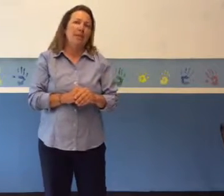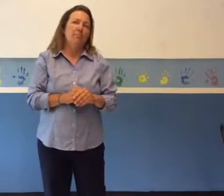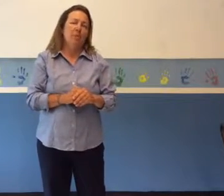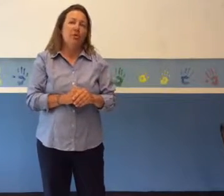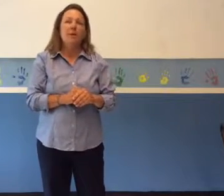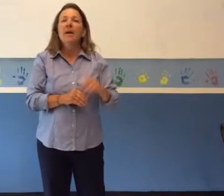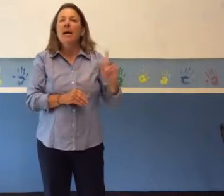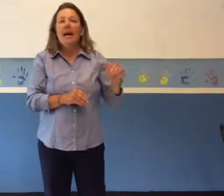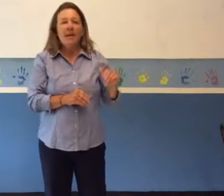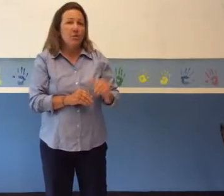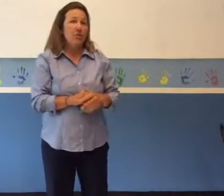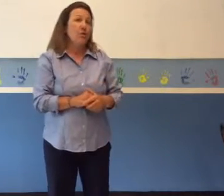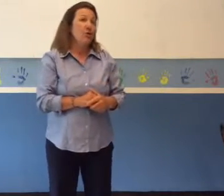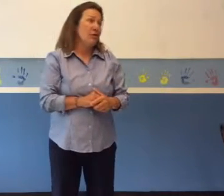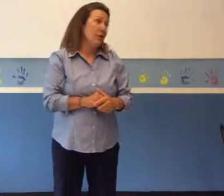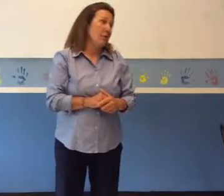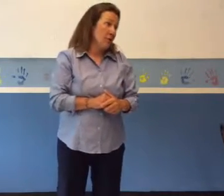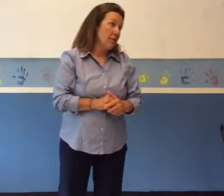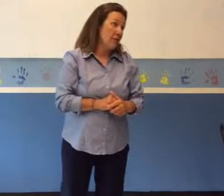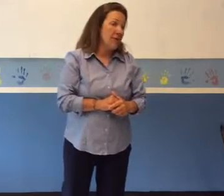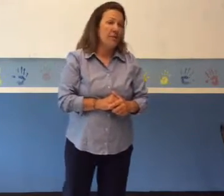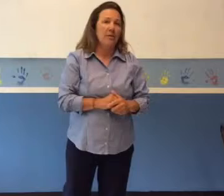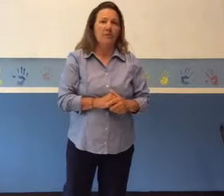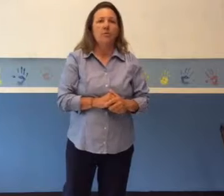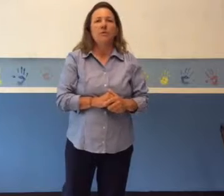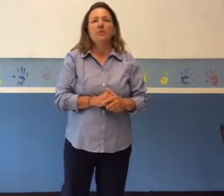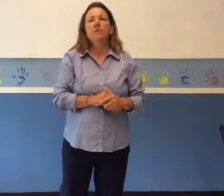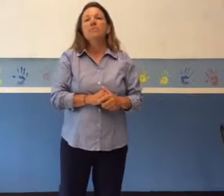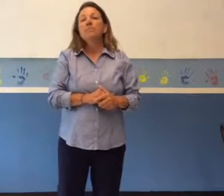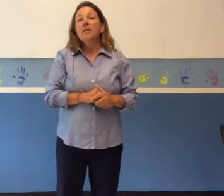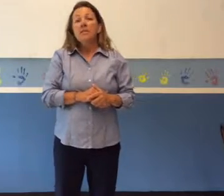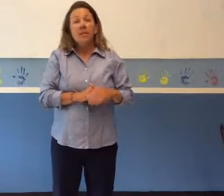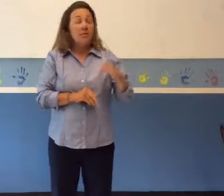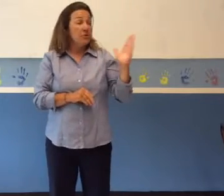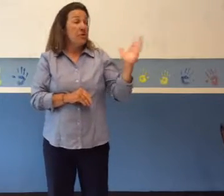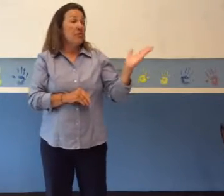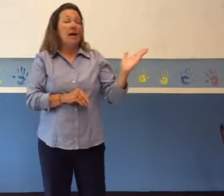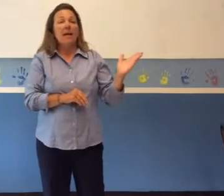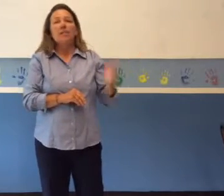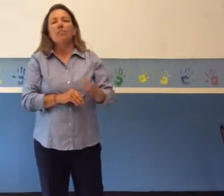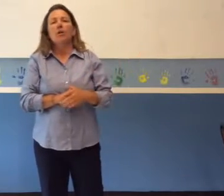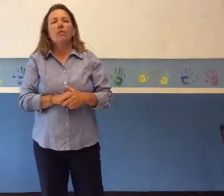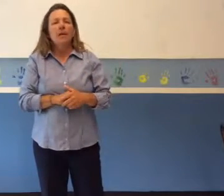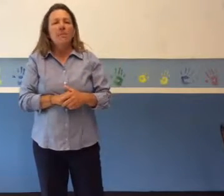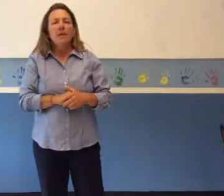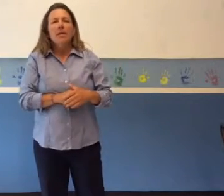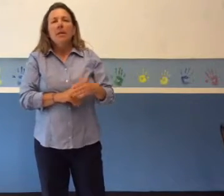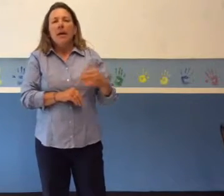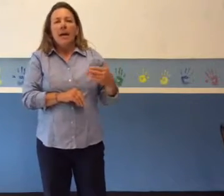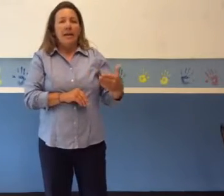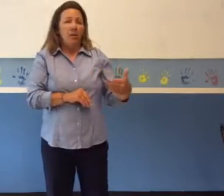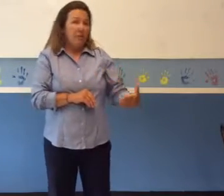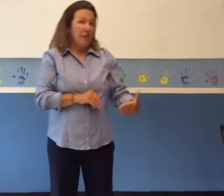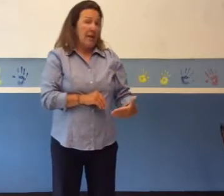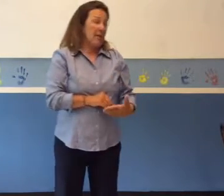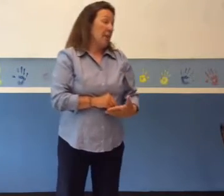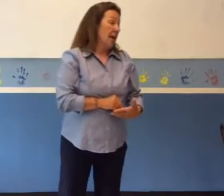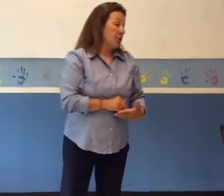pilot program, actually showed a decrease in their test scores. Teachers in the pilot program had increased satisfaction